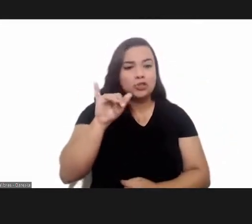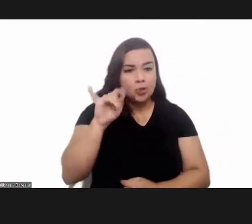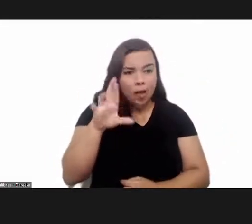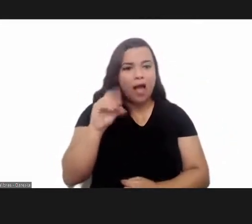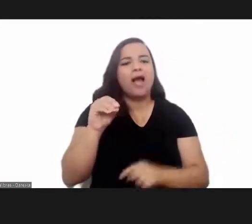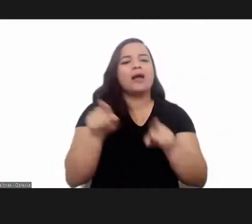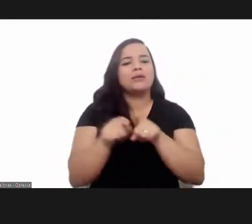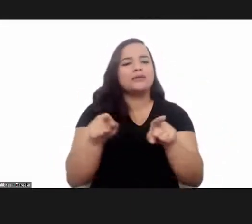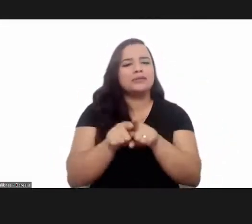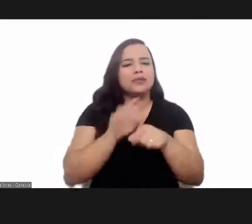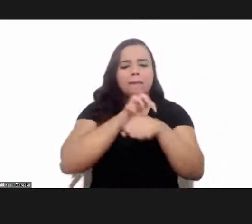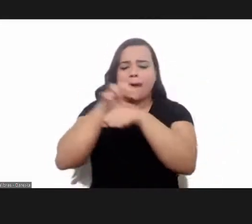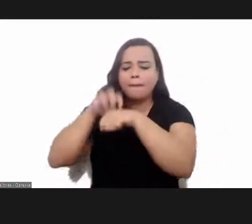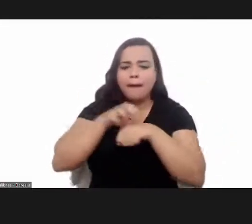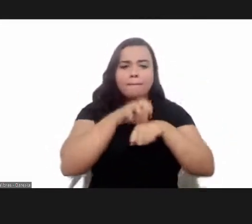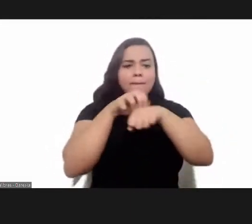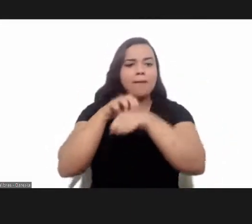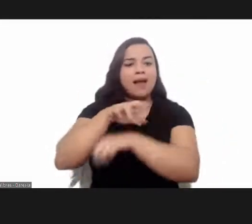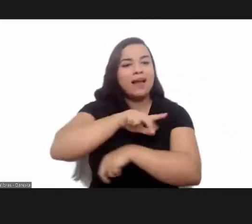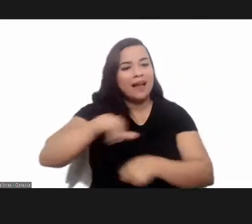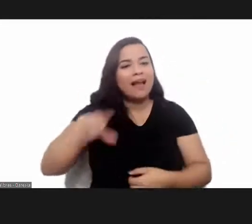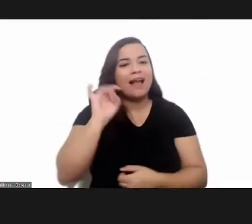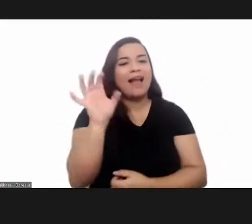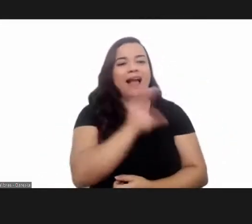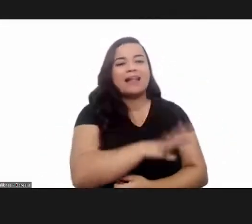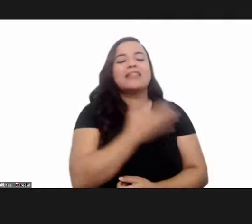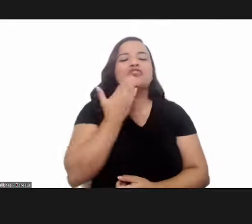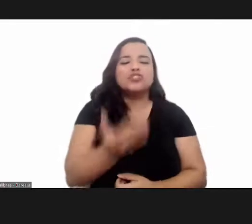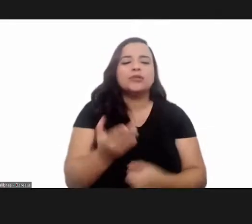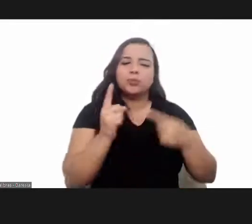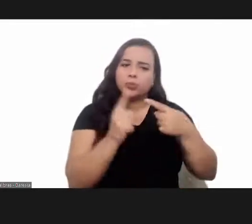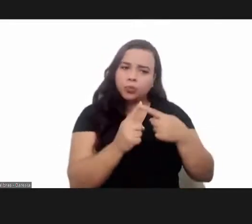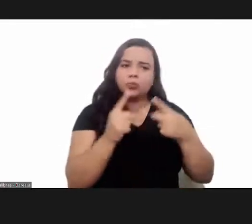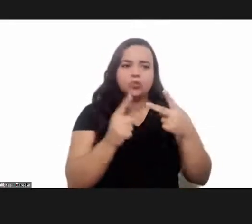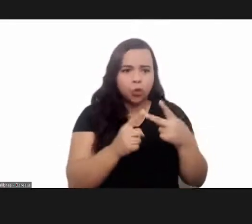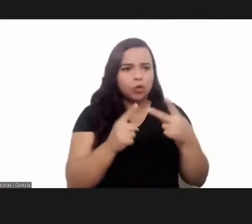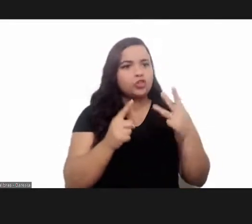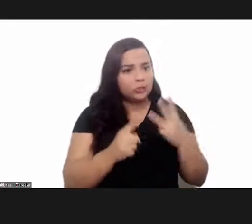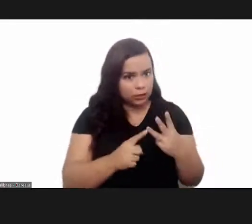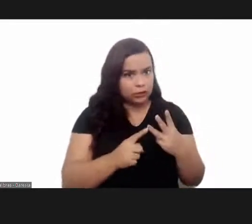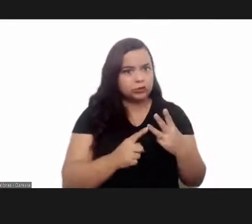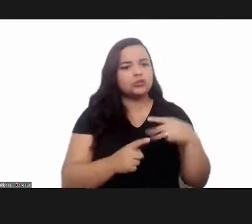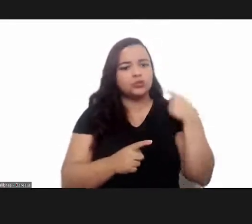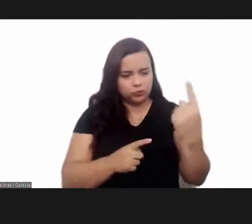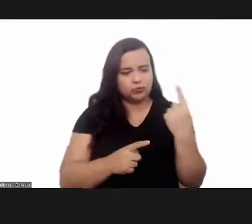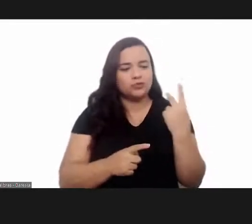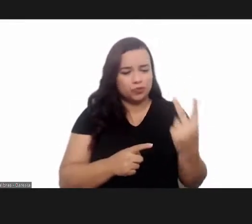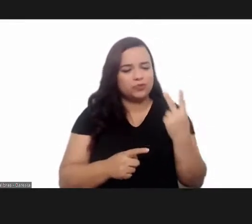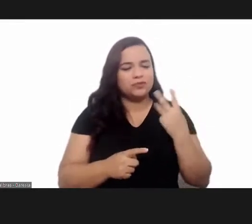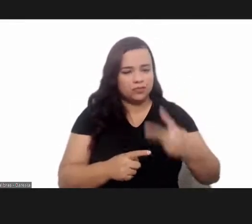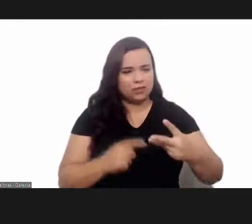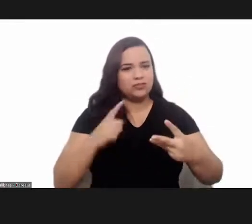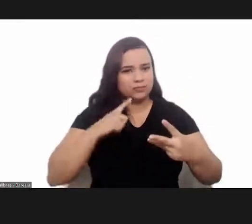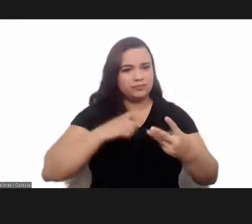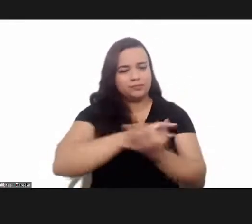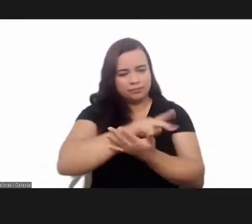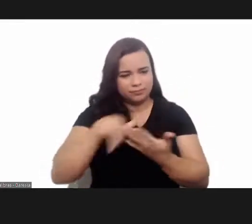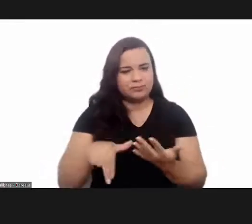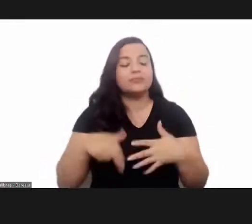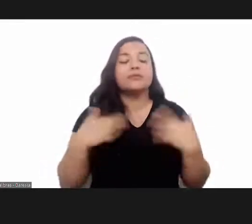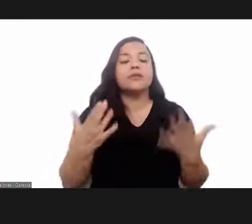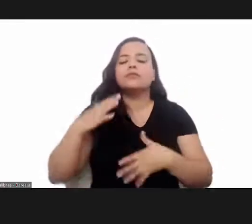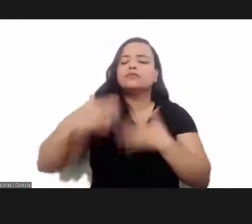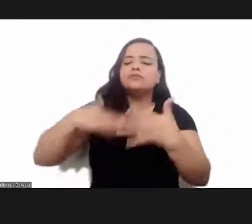biotypes, types 1, 2, and 3. In the following decade, Dr.